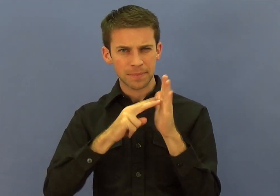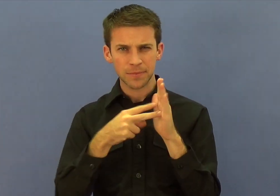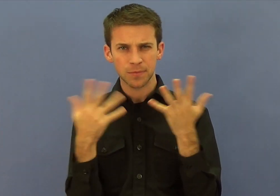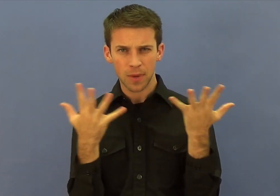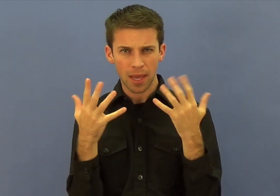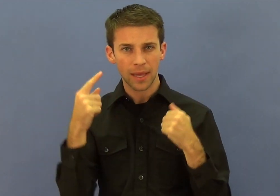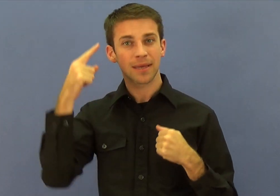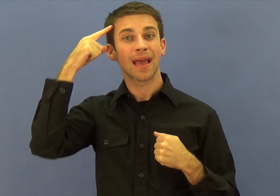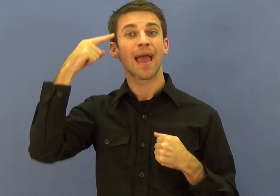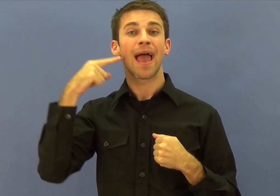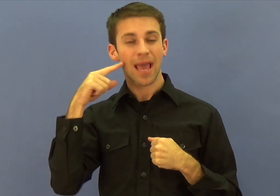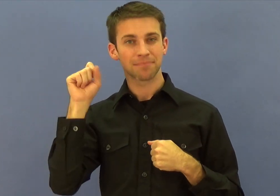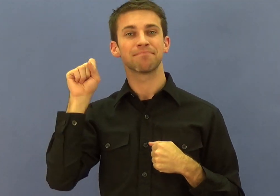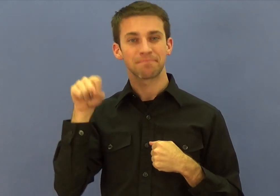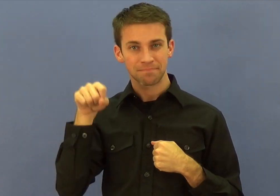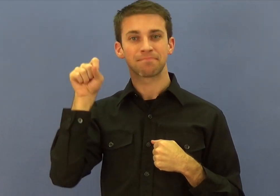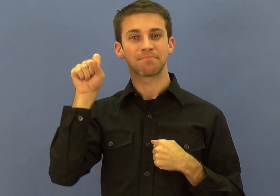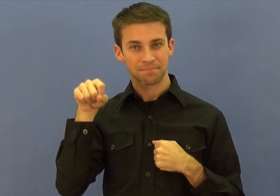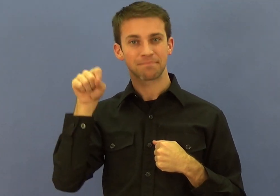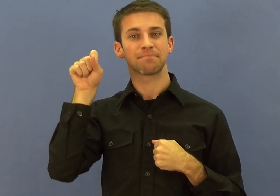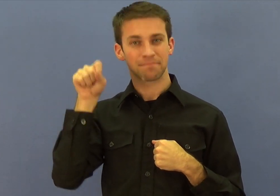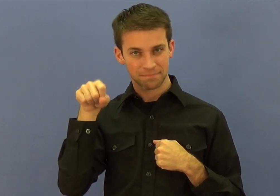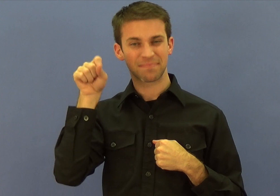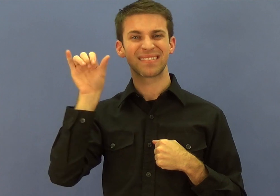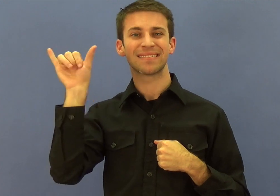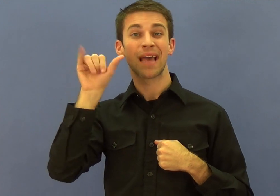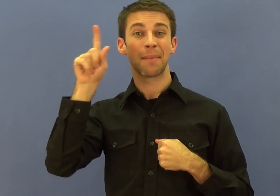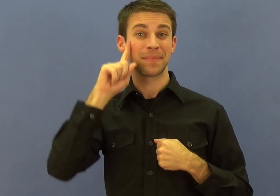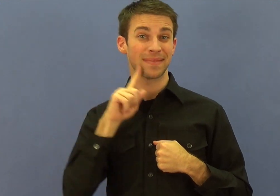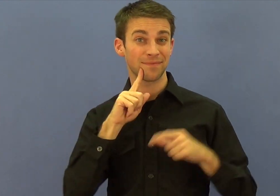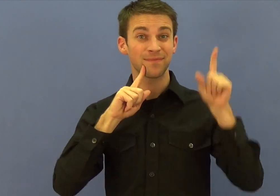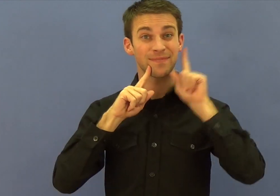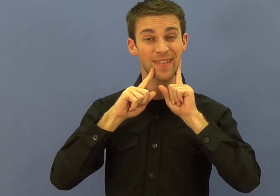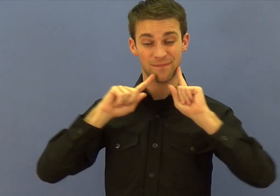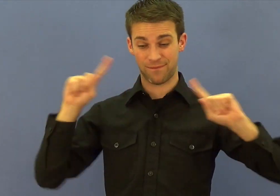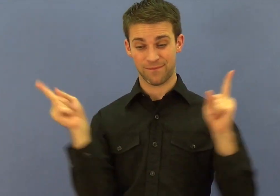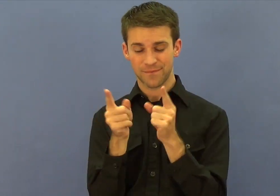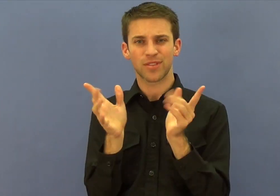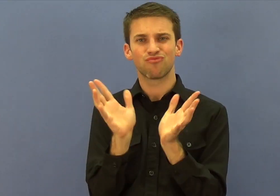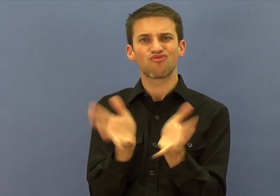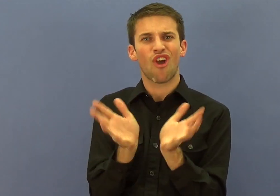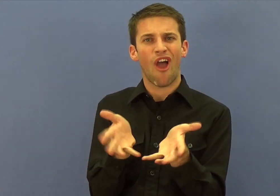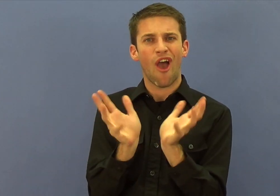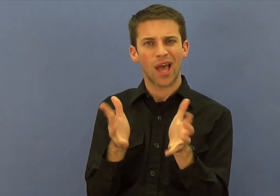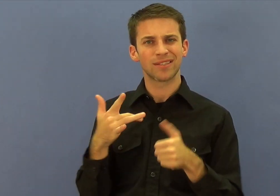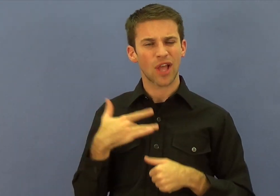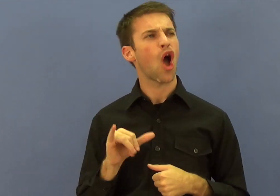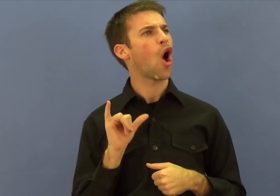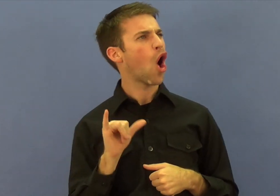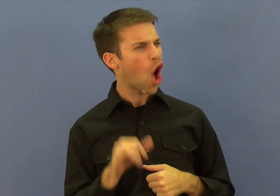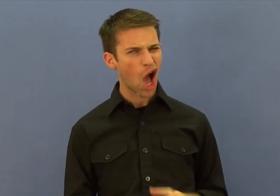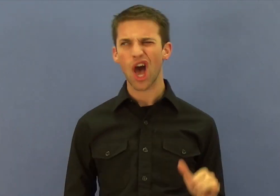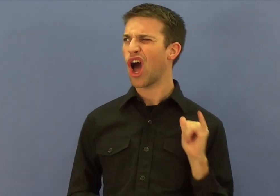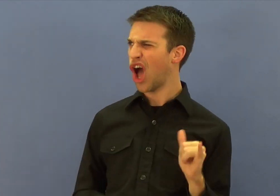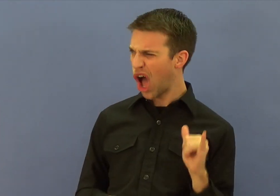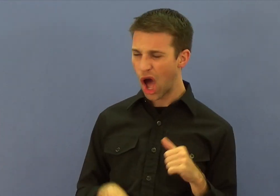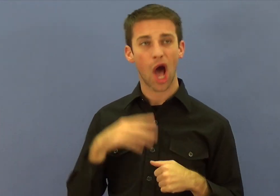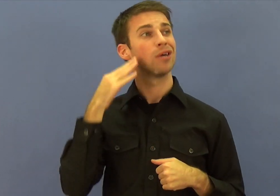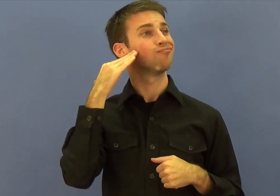presentation while simultaneously relaying environmental information. In the second example, I tap the back of the